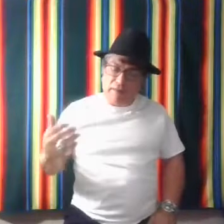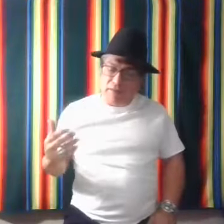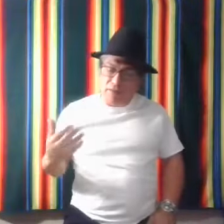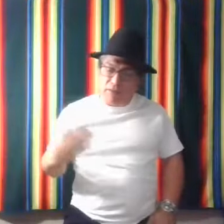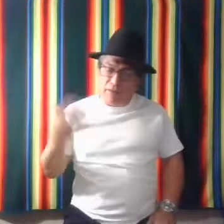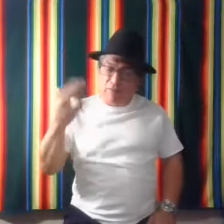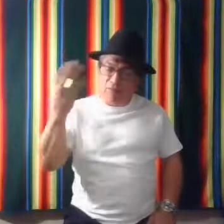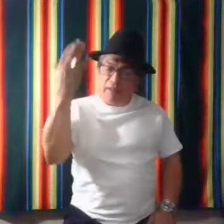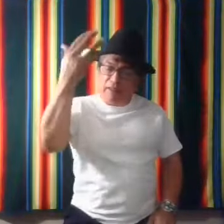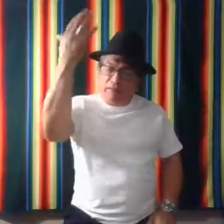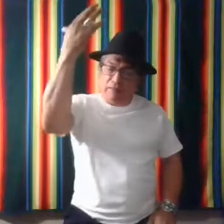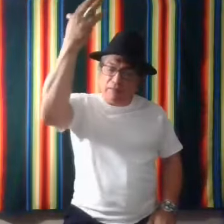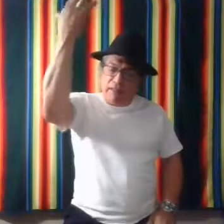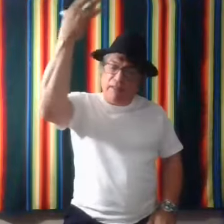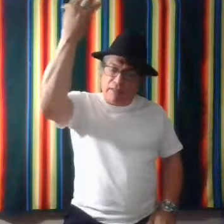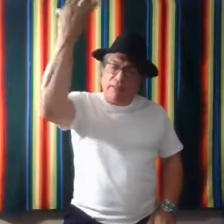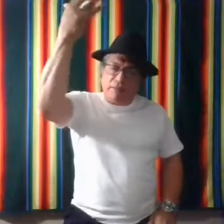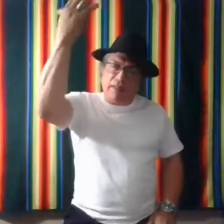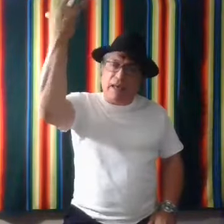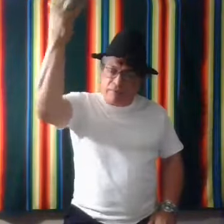Say something funny. It's laughing.